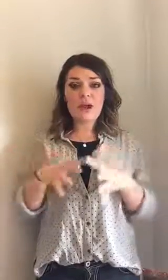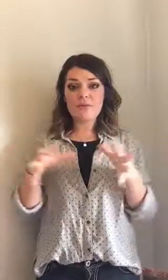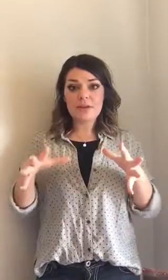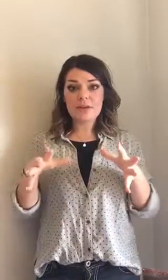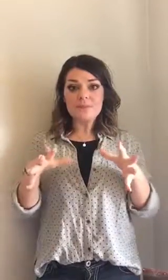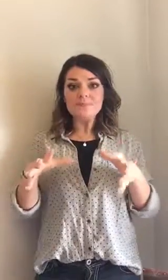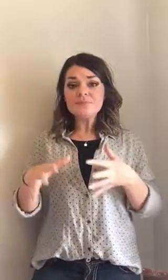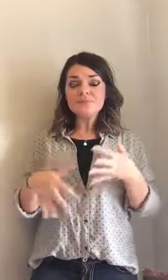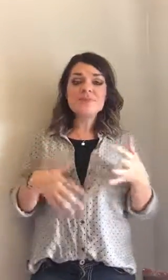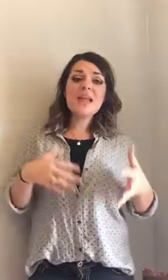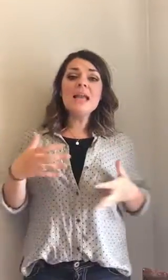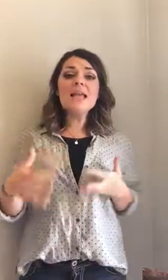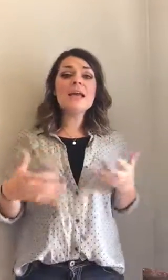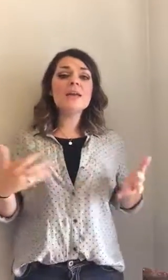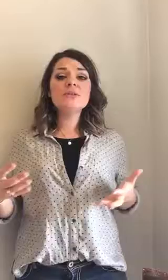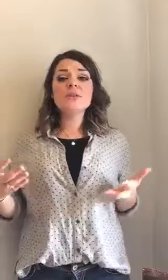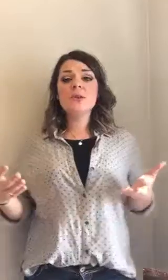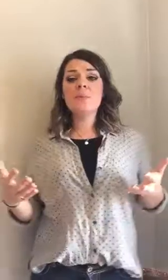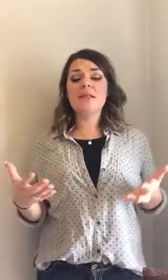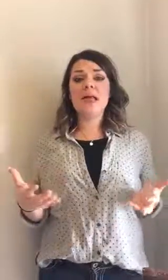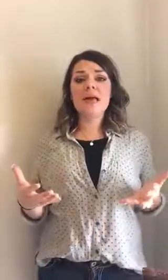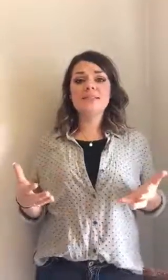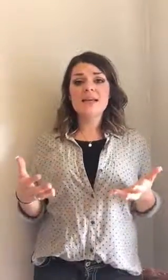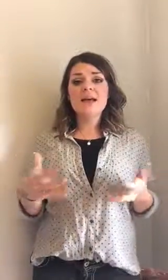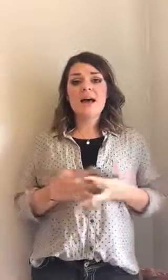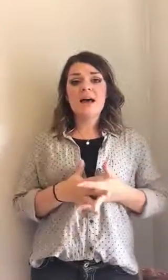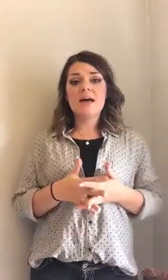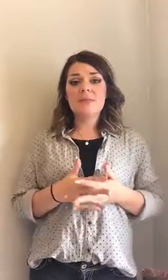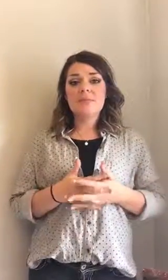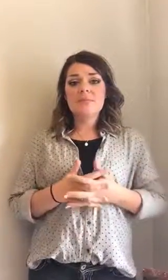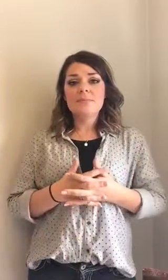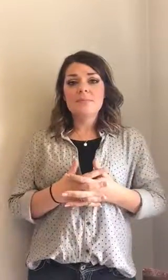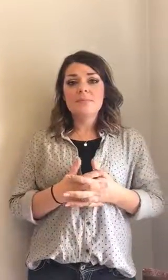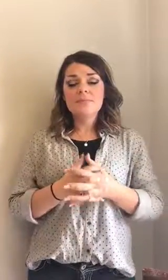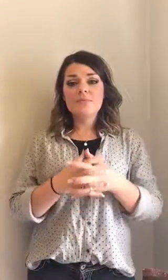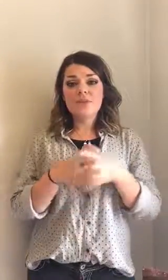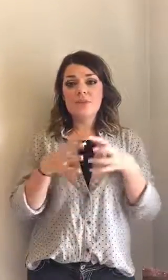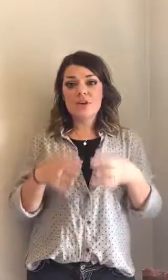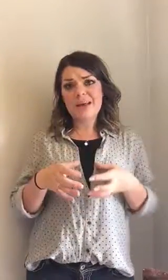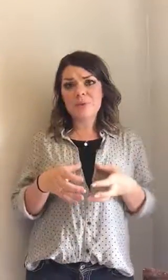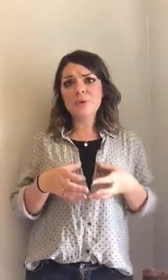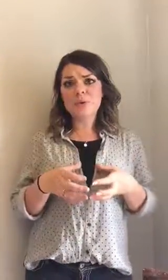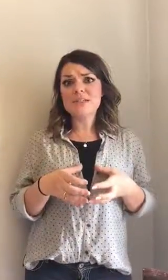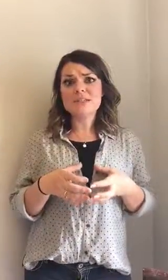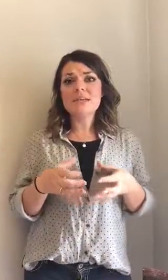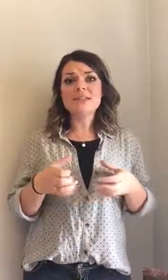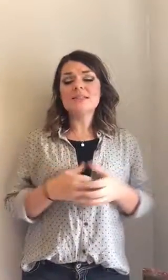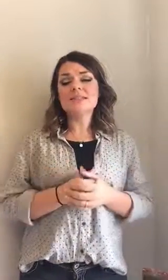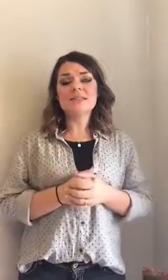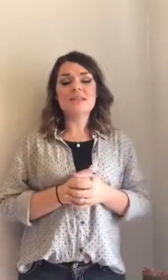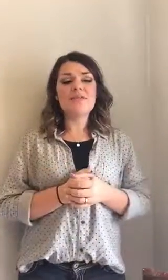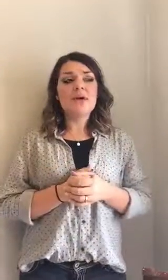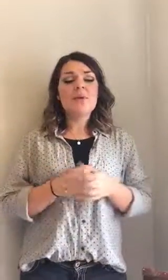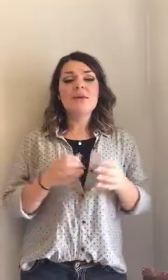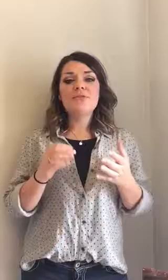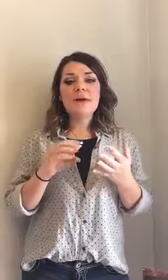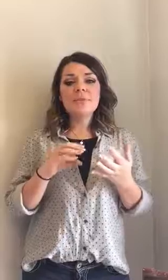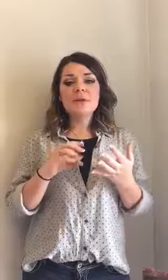everything. And again I use a little bit less for like my portion sizes and stuff but if I'm